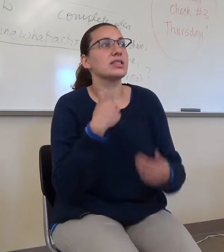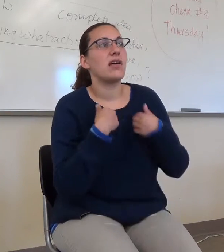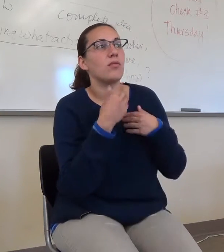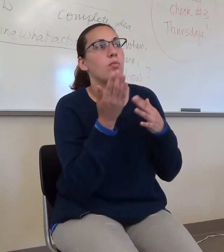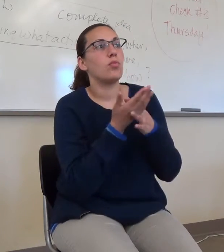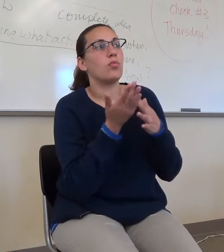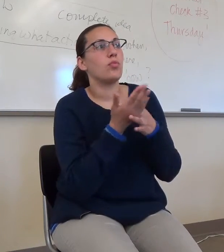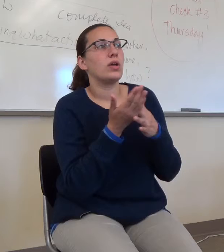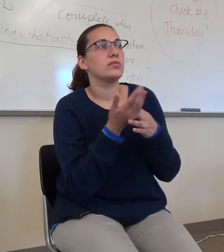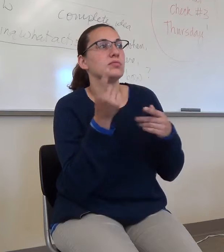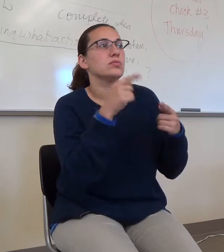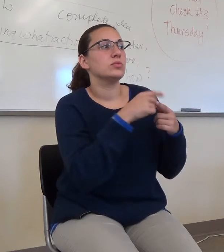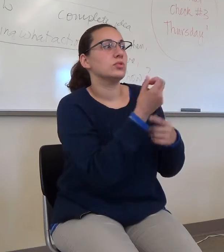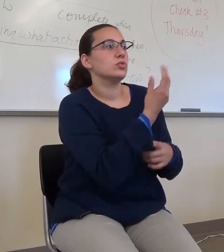until 12 after.